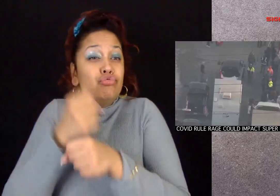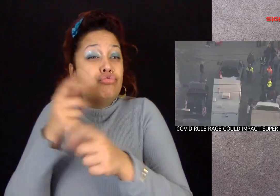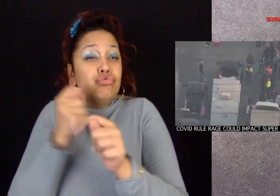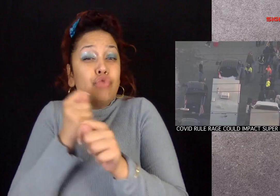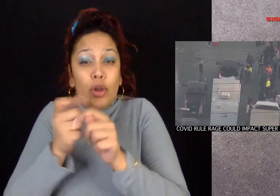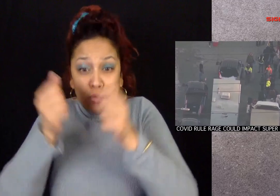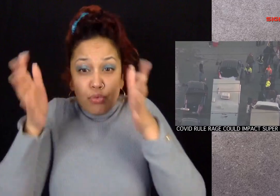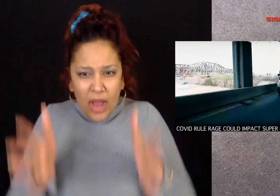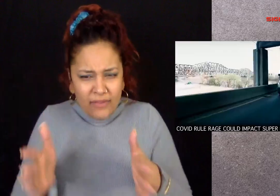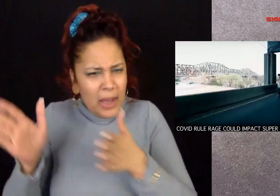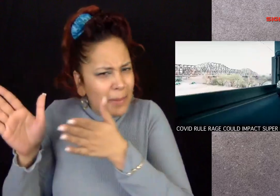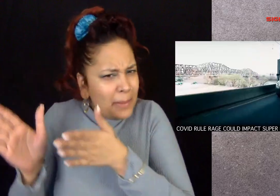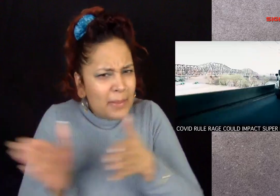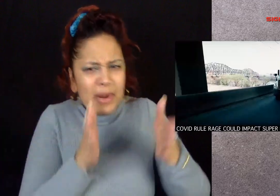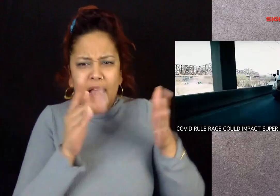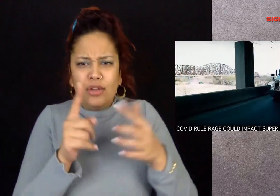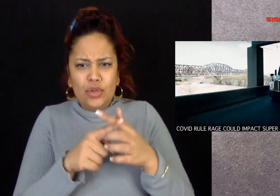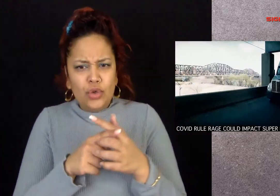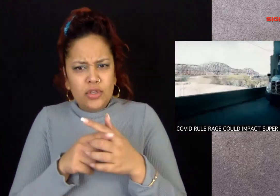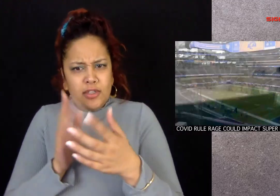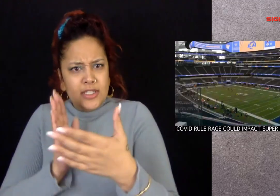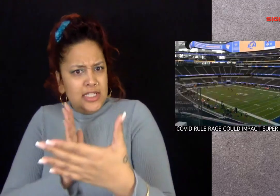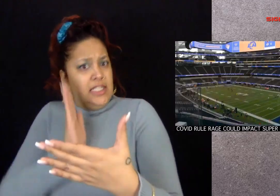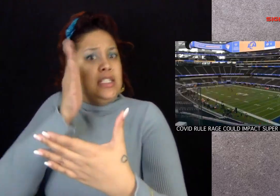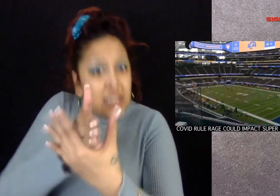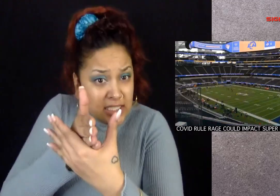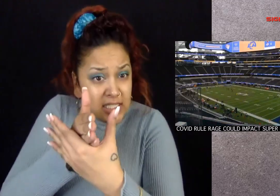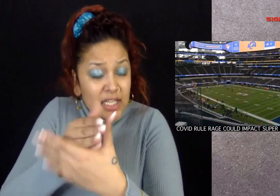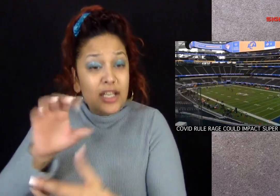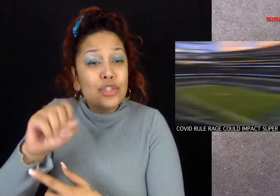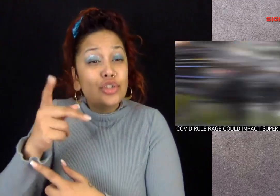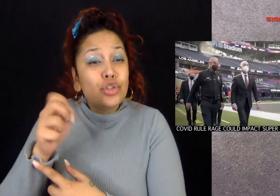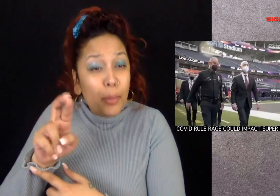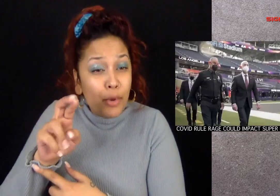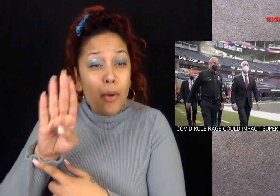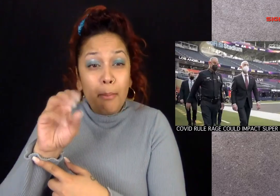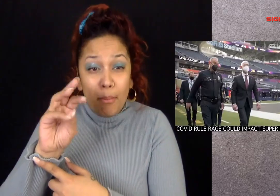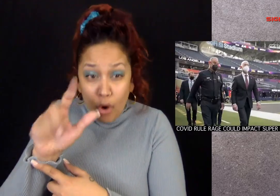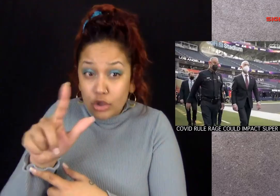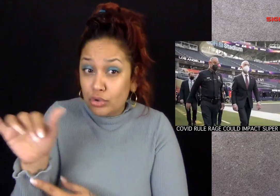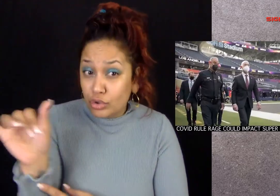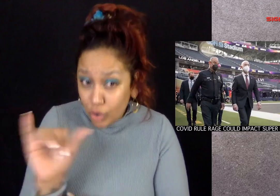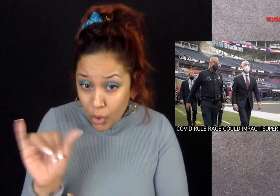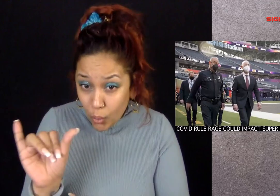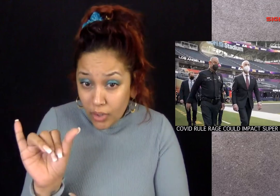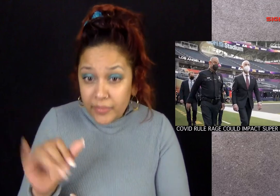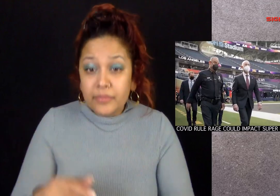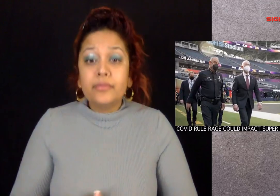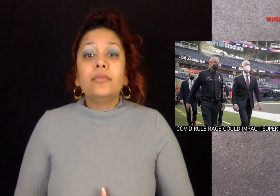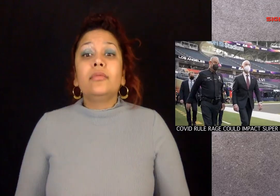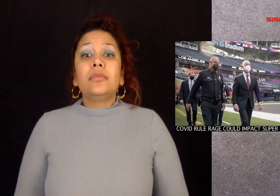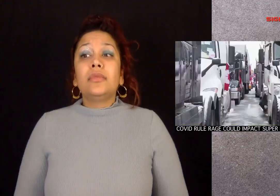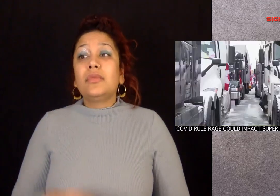Well according to the Department of Homeland Security those trucks might be planning to disrupt the Super Bowl too.